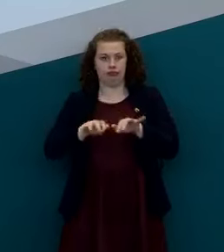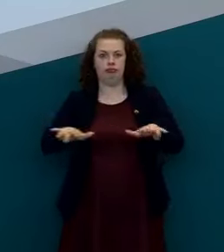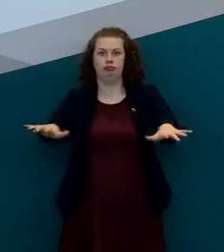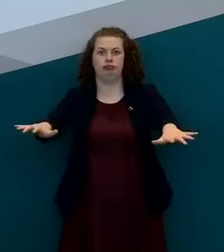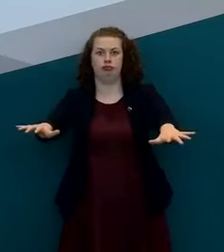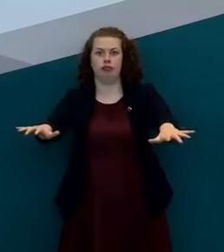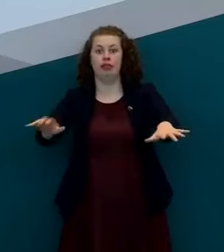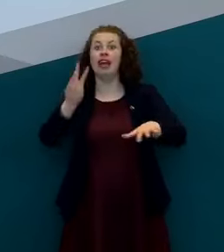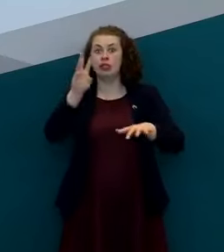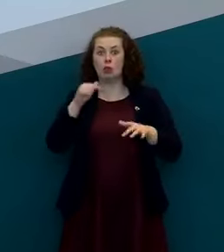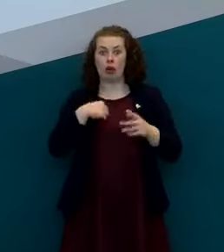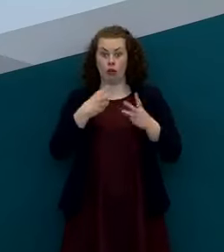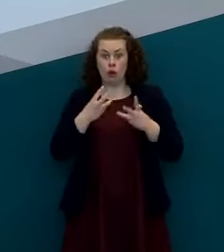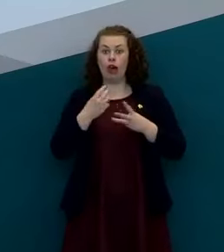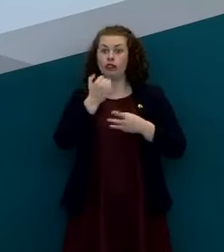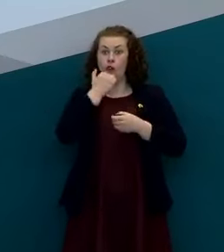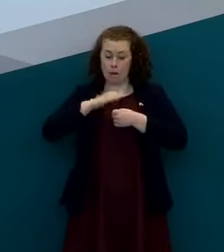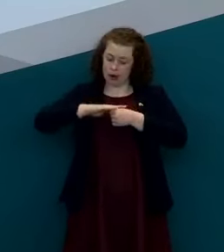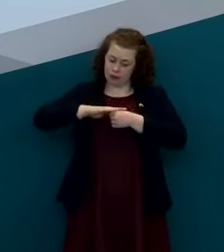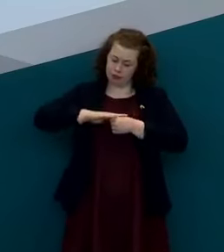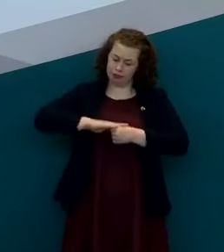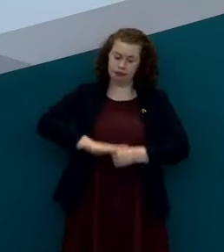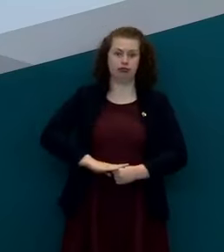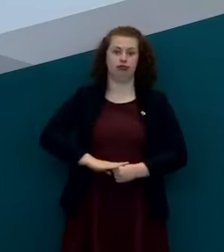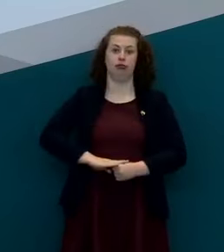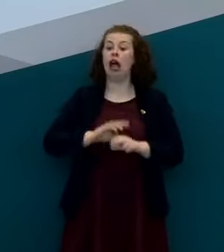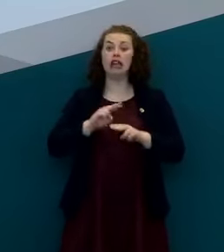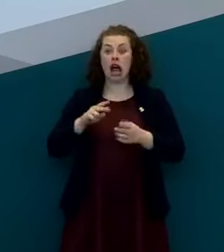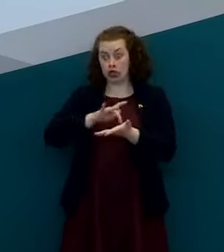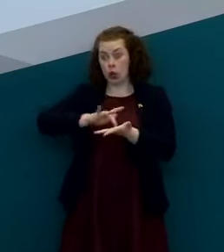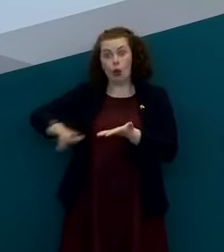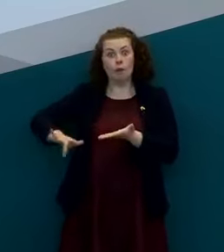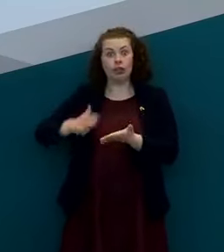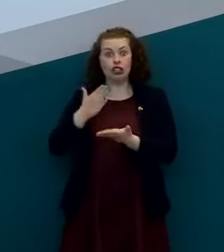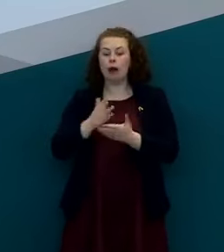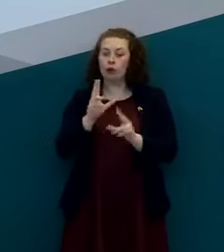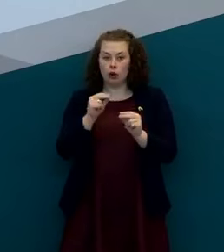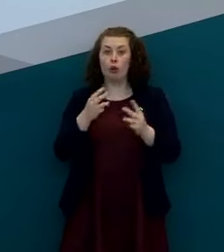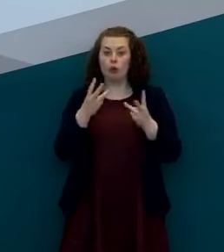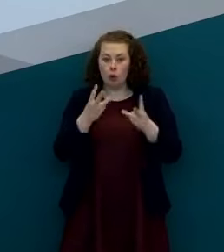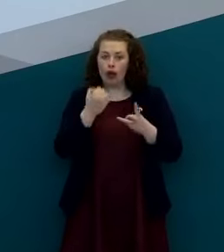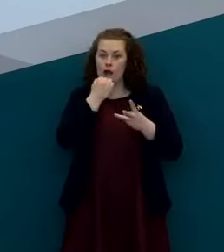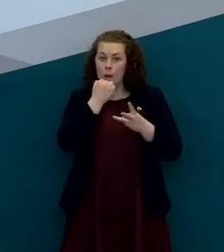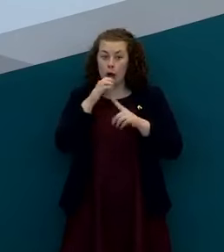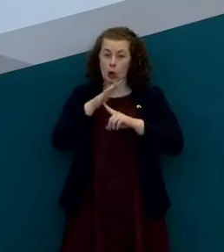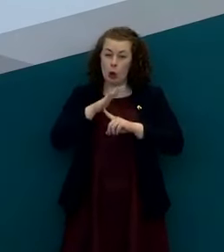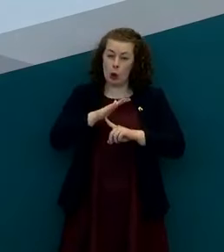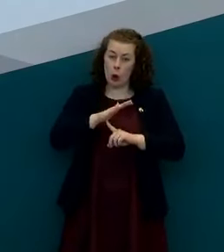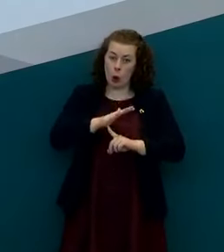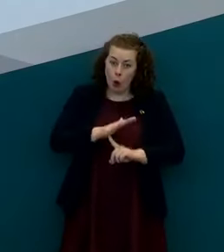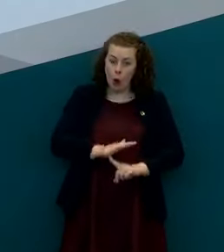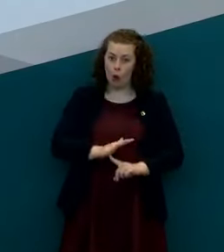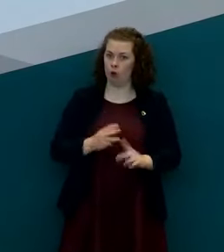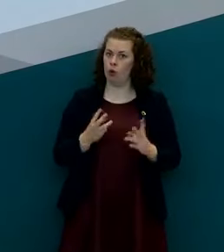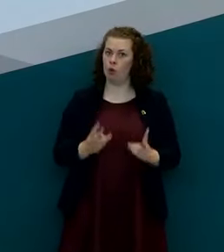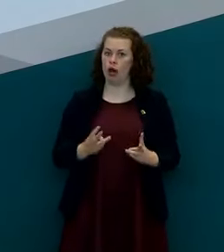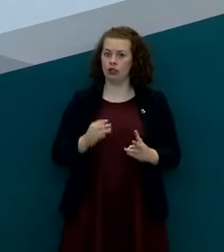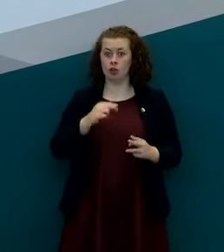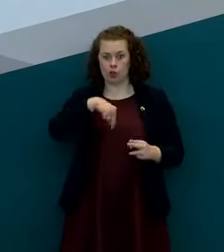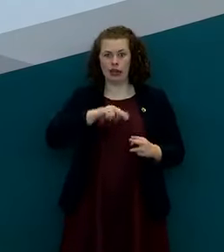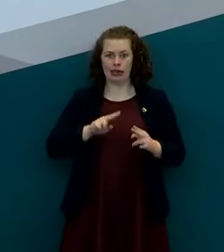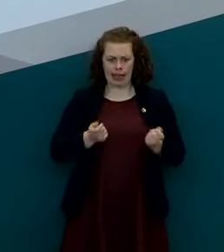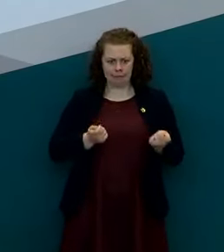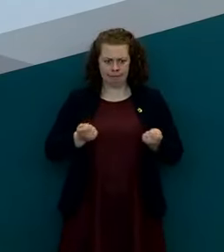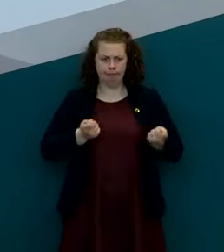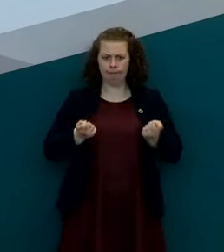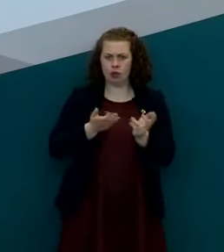not elimination but suppression bringing the transmission of the virus down to the lowest manageable level within